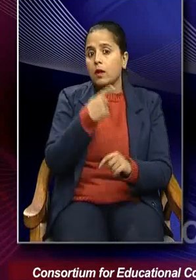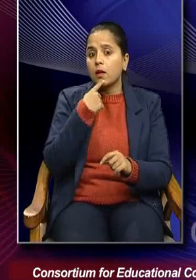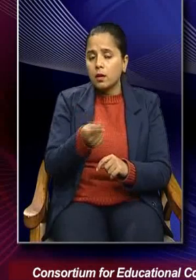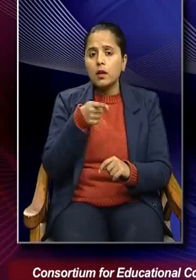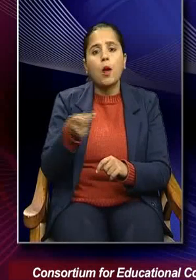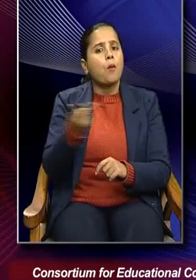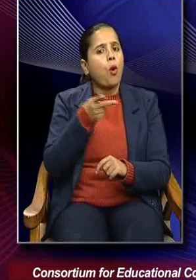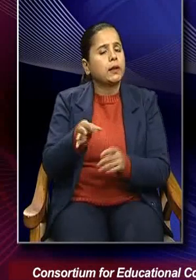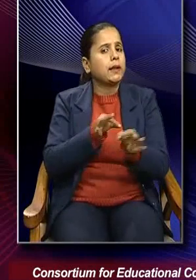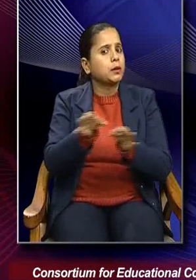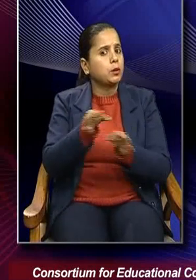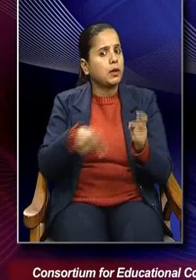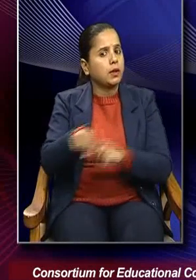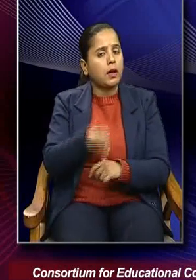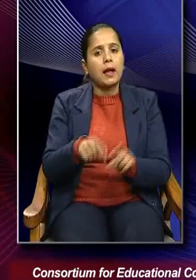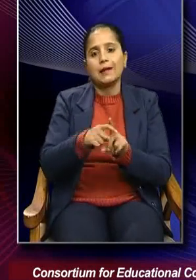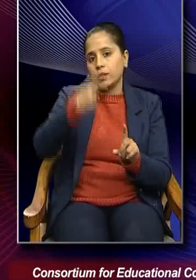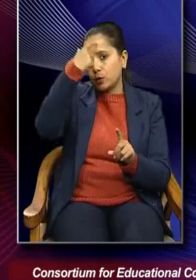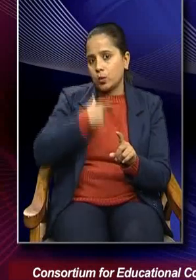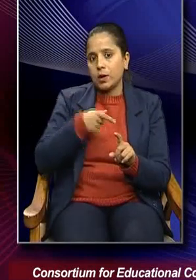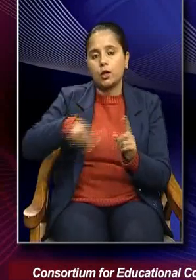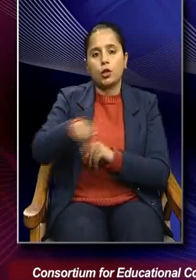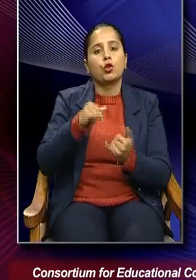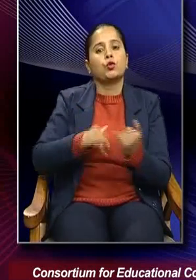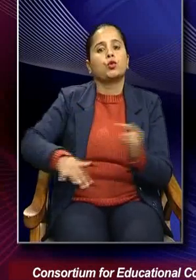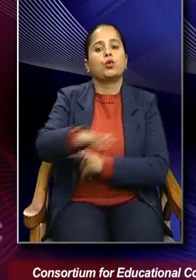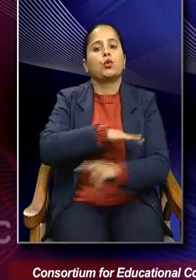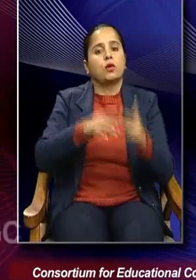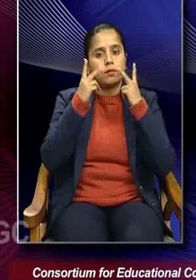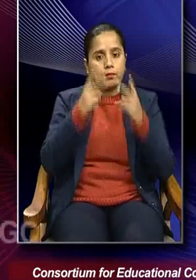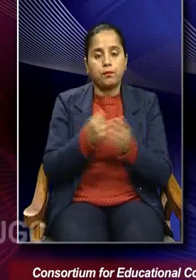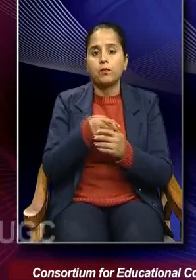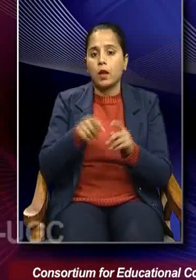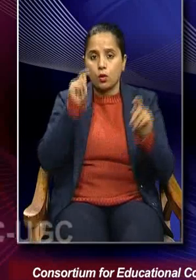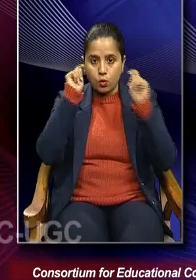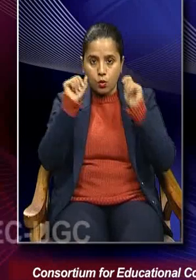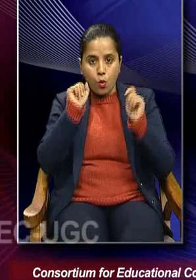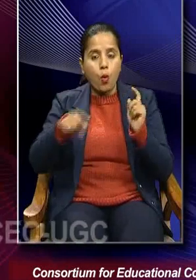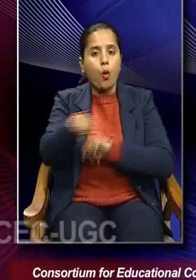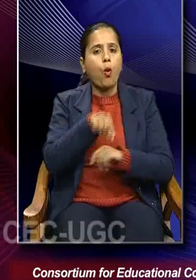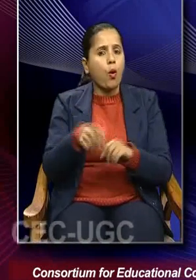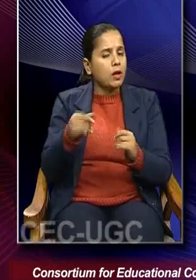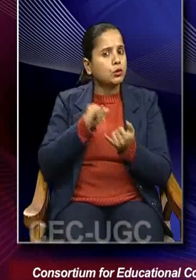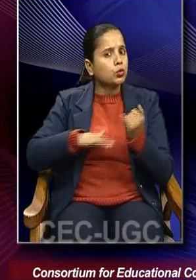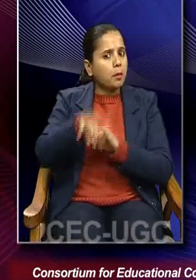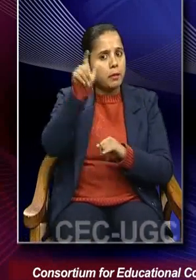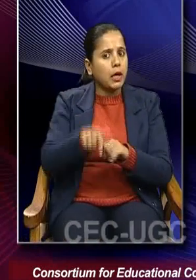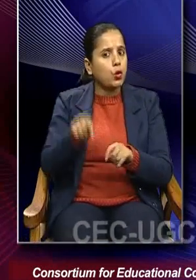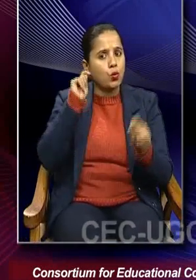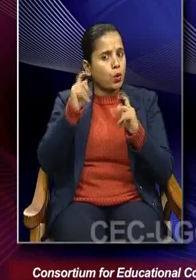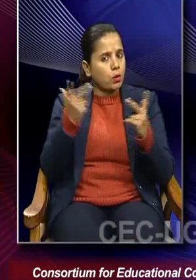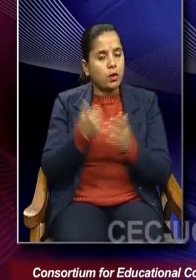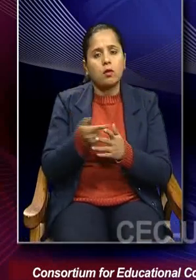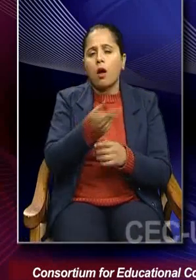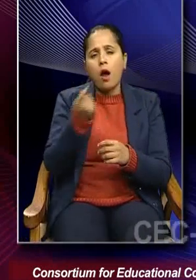explain the discipline of sociology and the role of sociologist. He is trying to